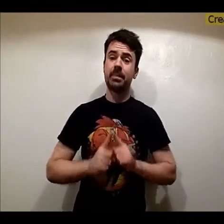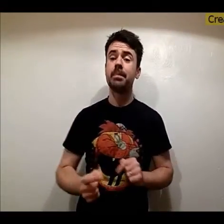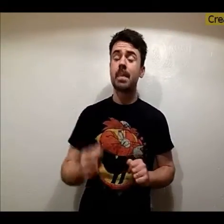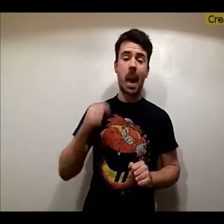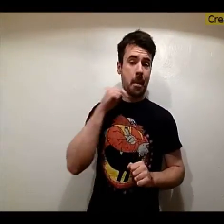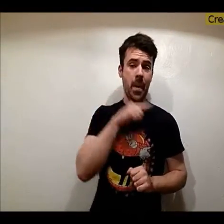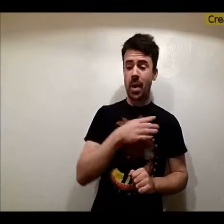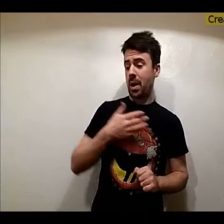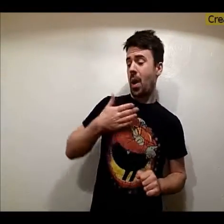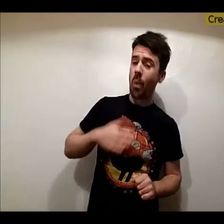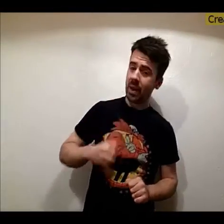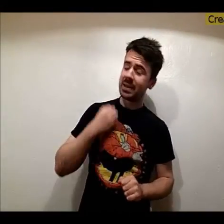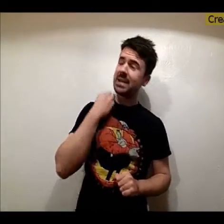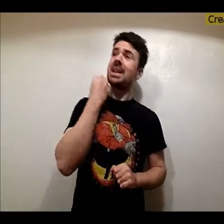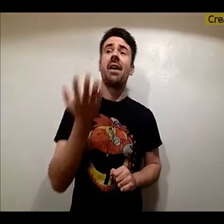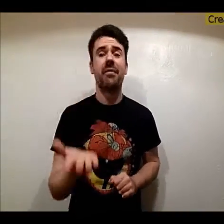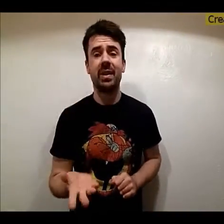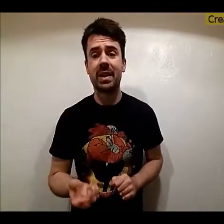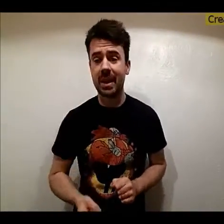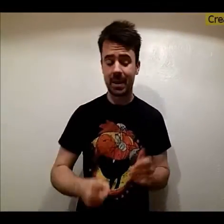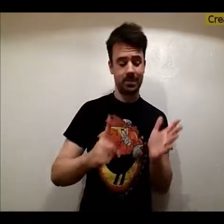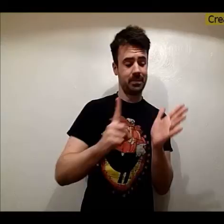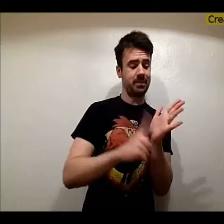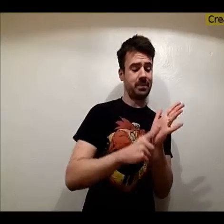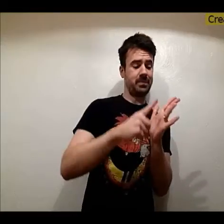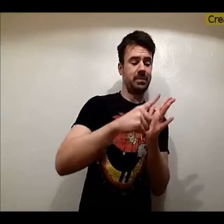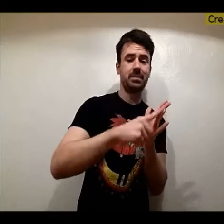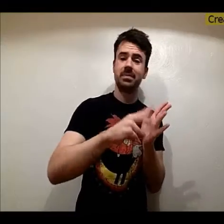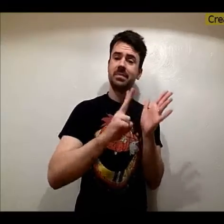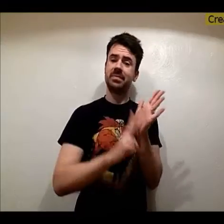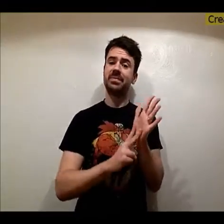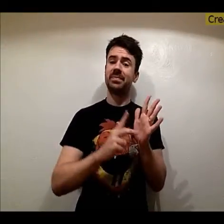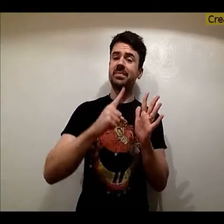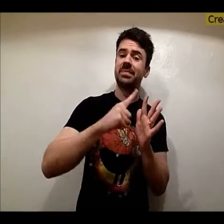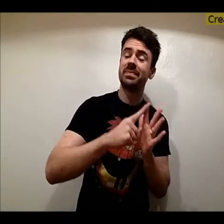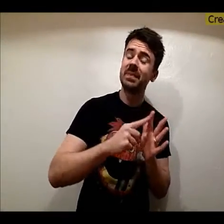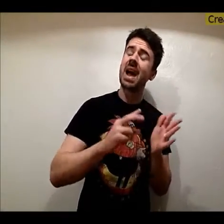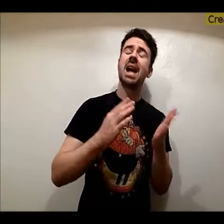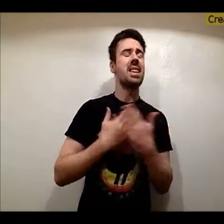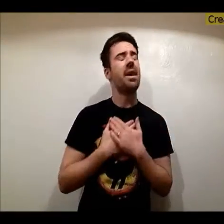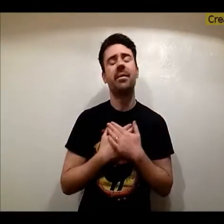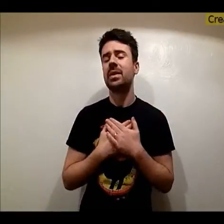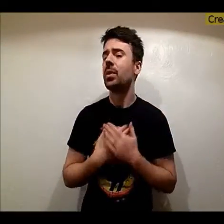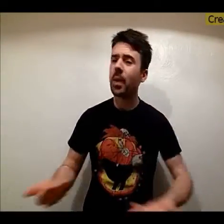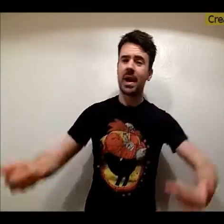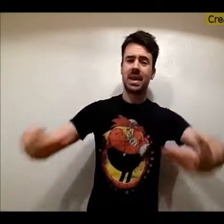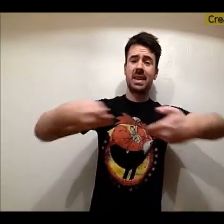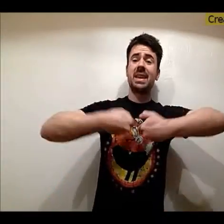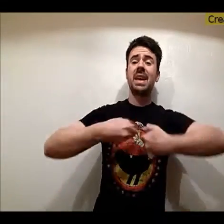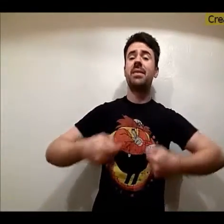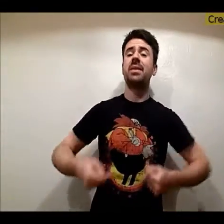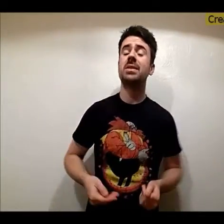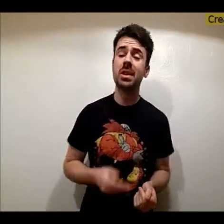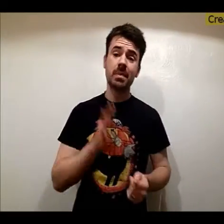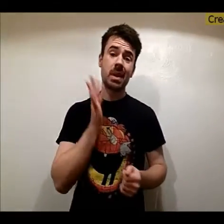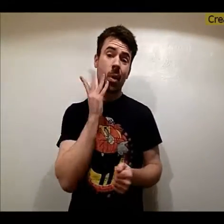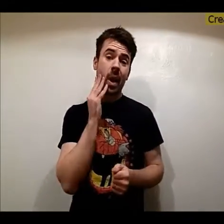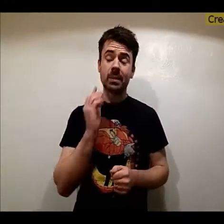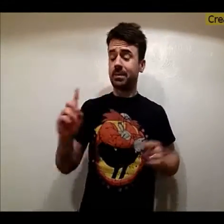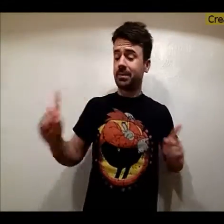me, boy I want it every day L-O-P-E, love the way you give it to me When